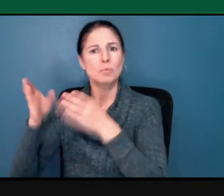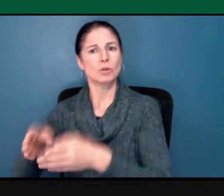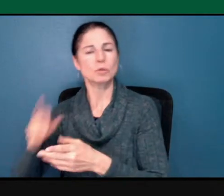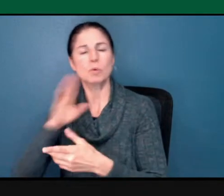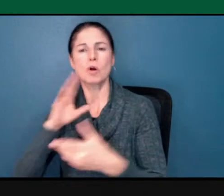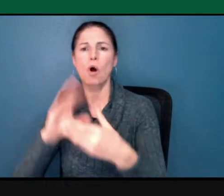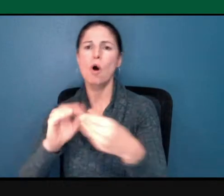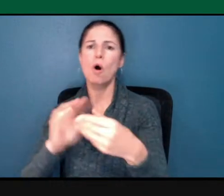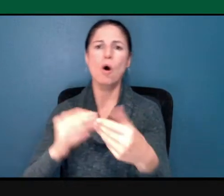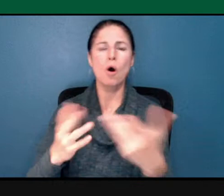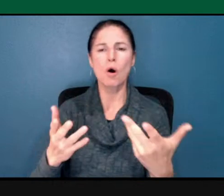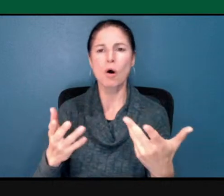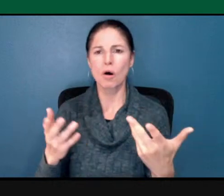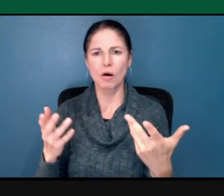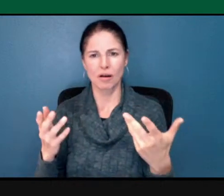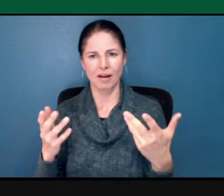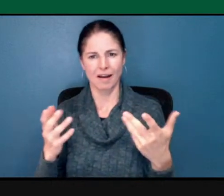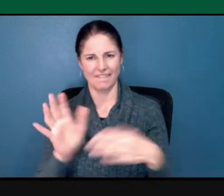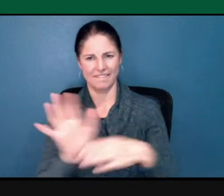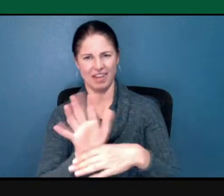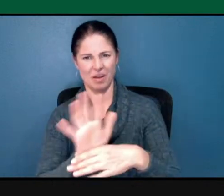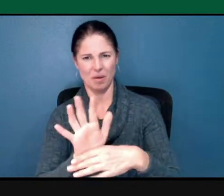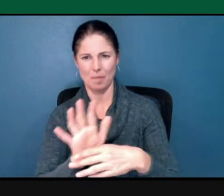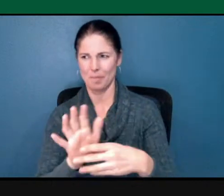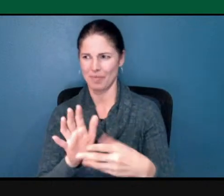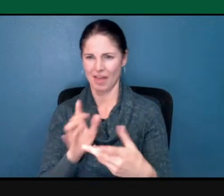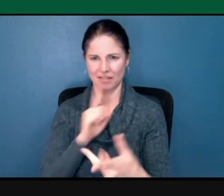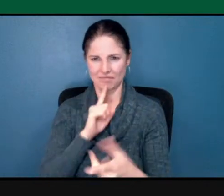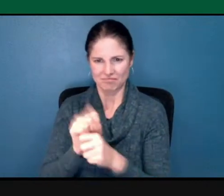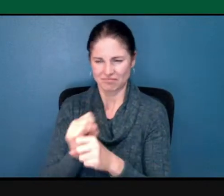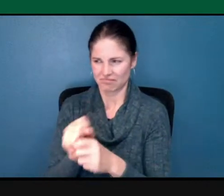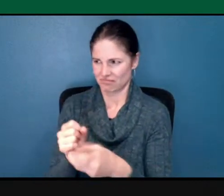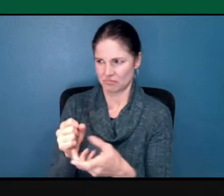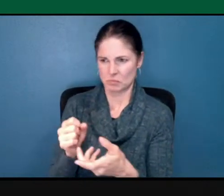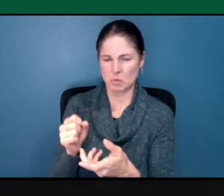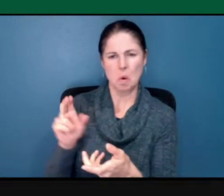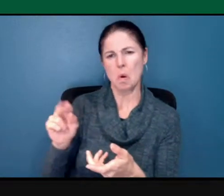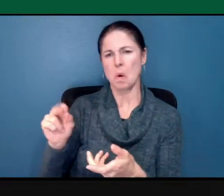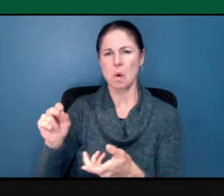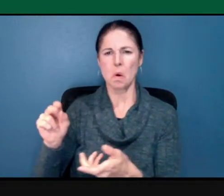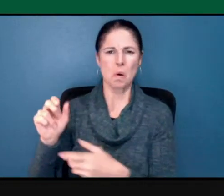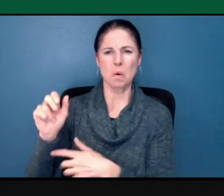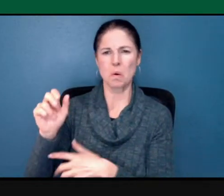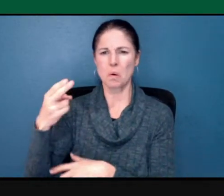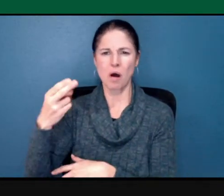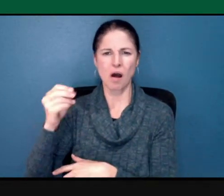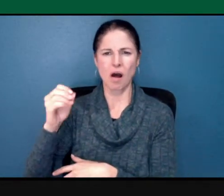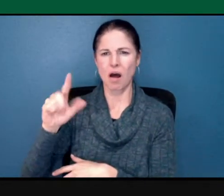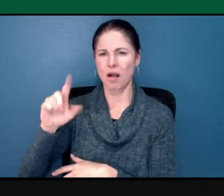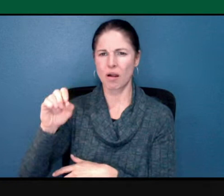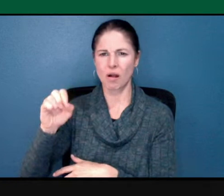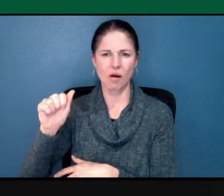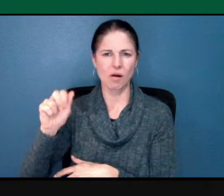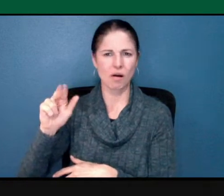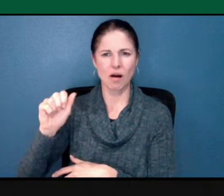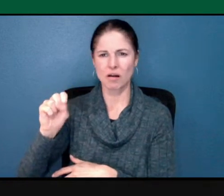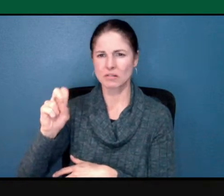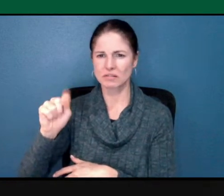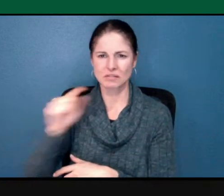These are things that are happening currently in our world. And